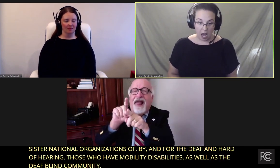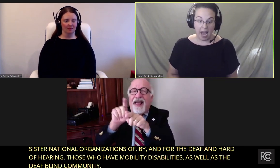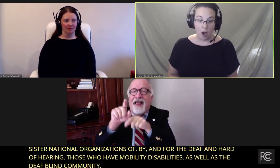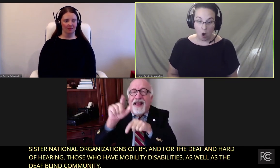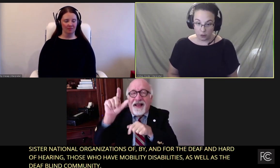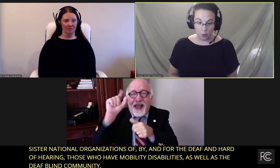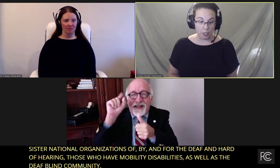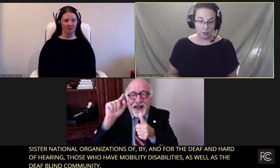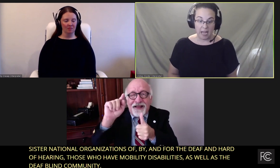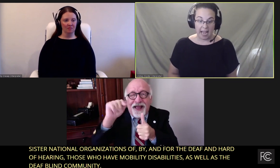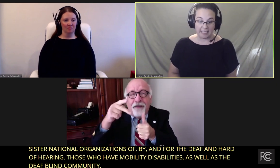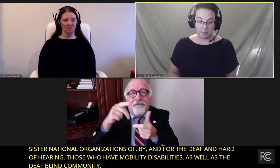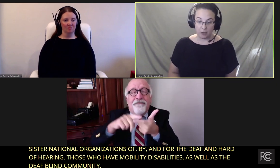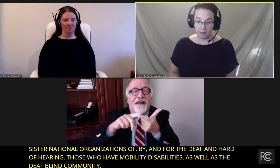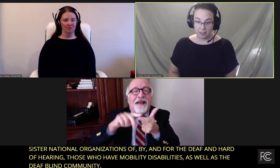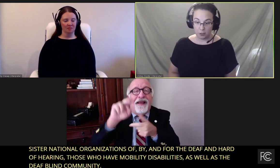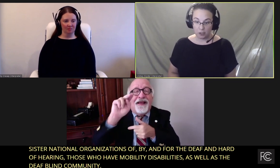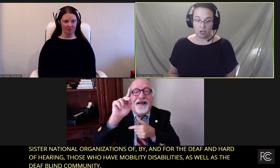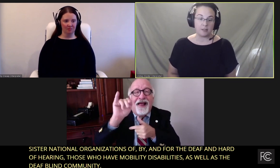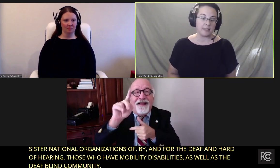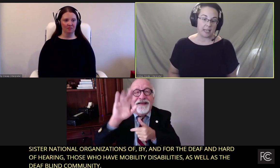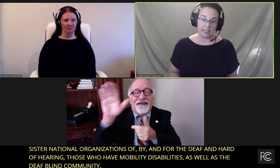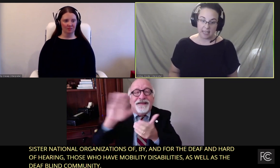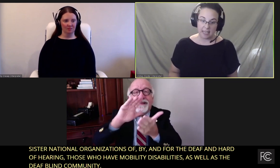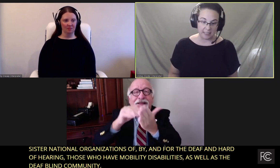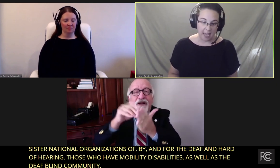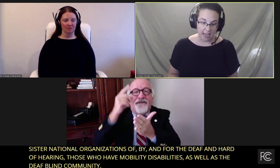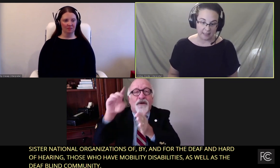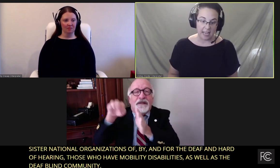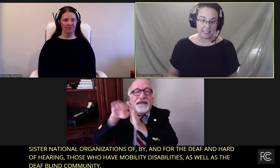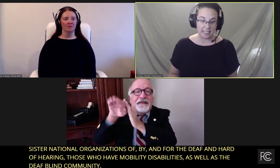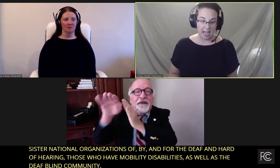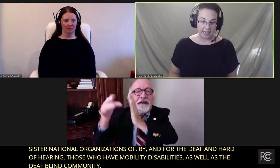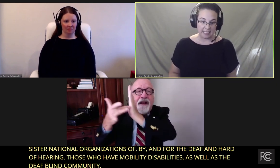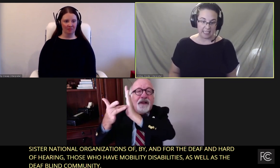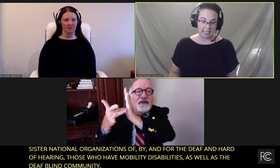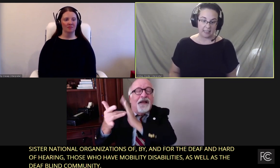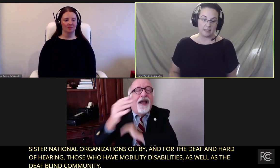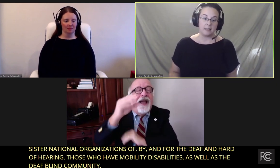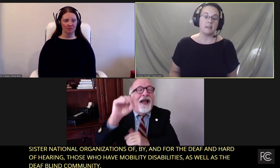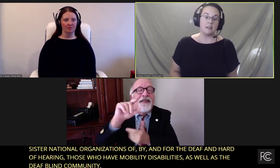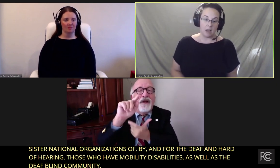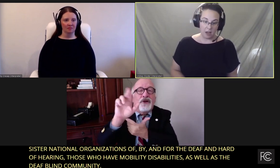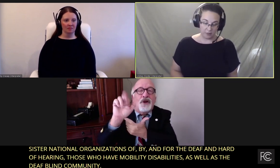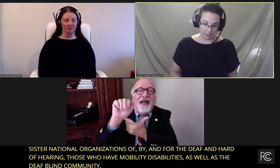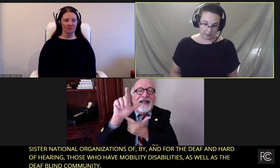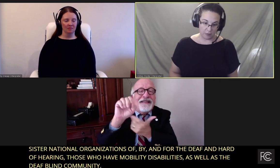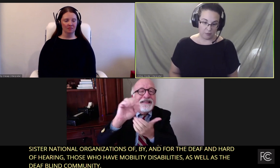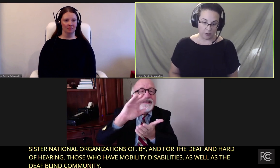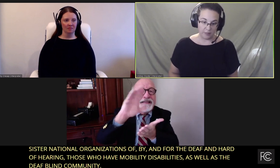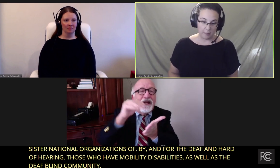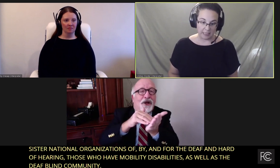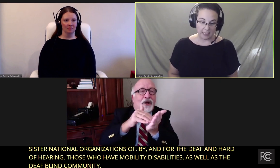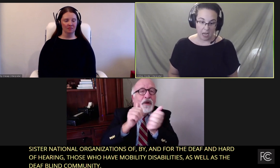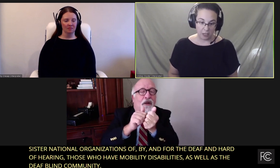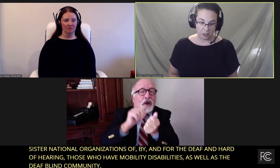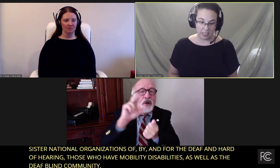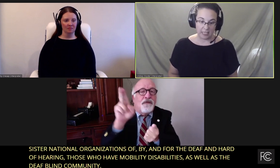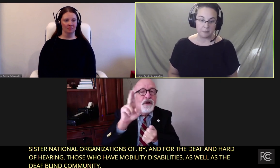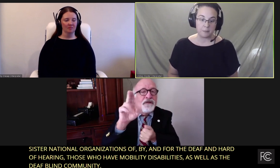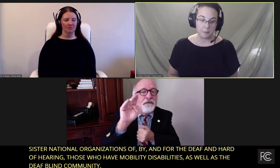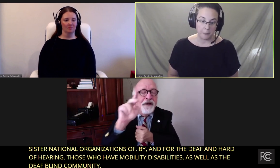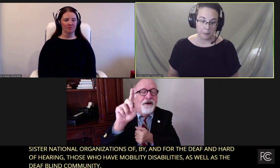I also include academic researchers like Gallaudet, NTID, the Center for Developing